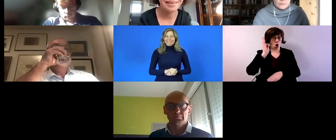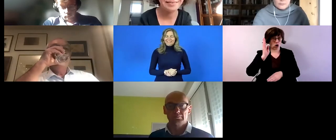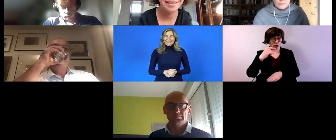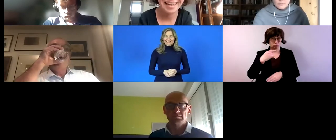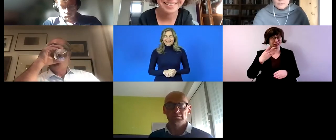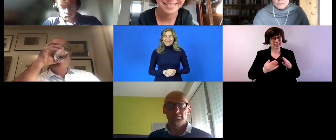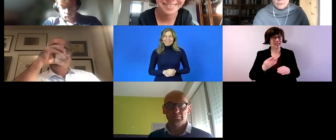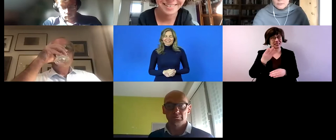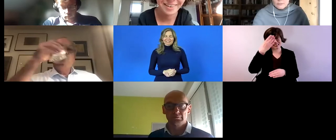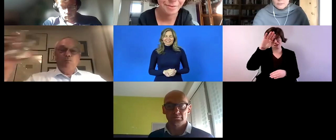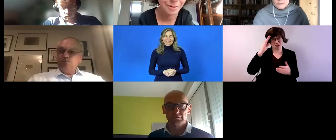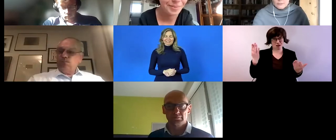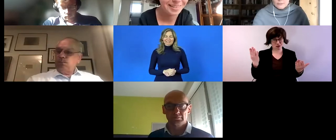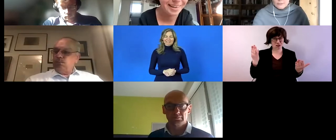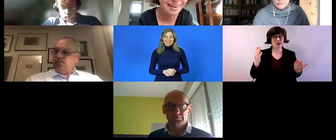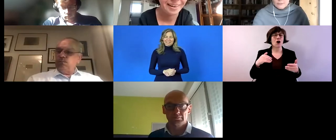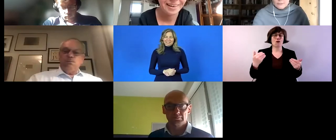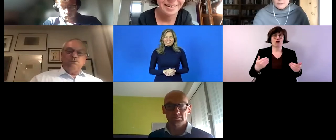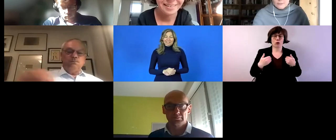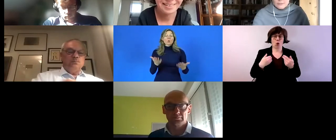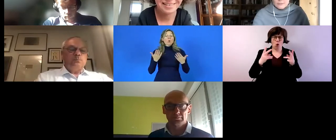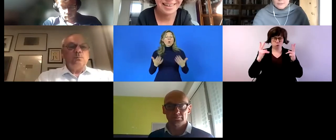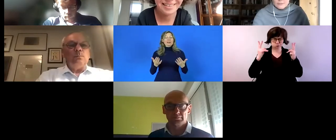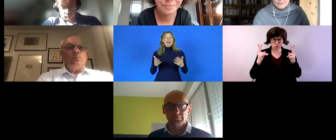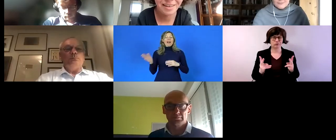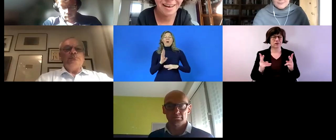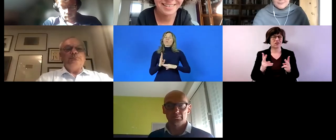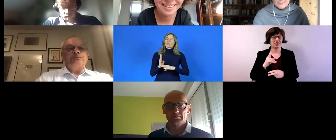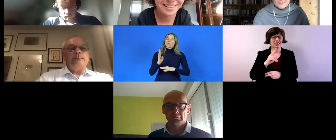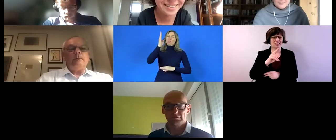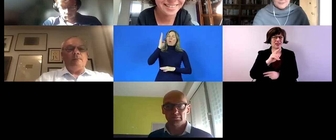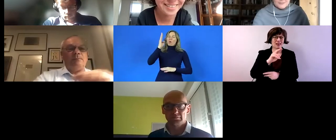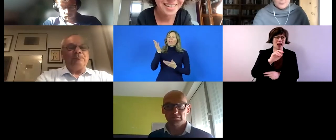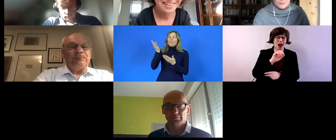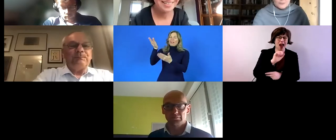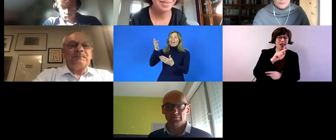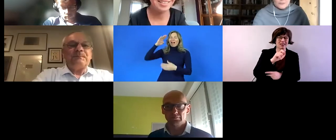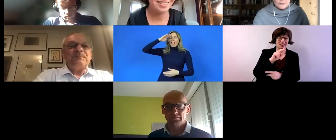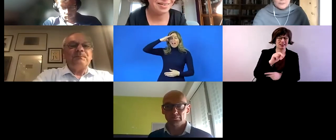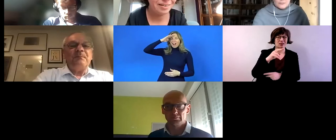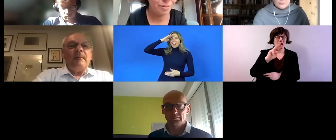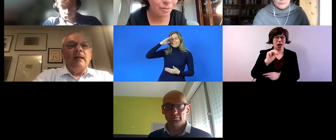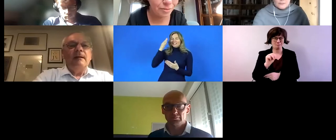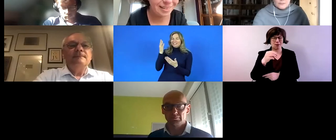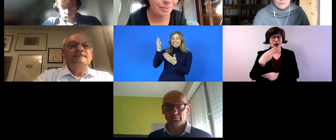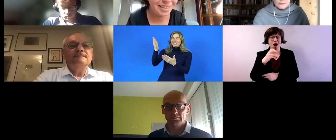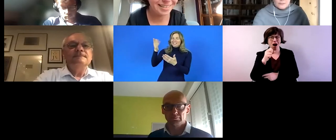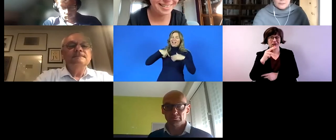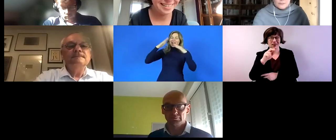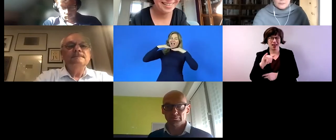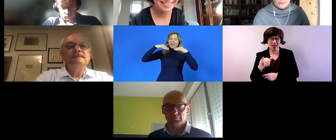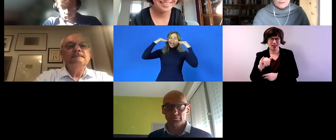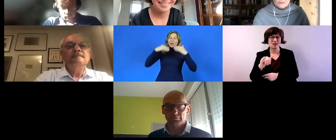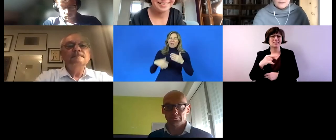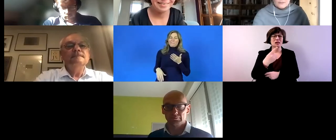we're traveling to the north to ireland and i'm very glad that adine m hartney